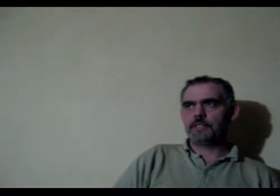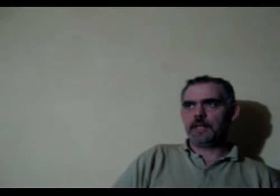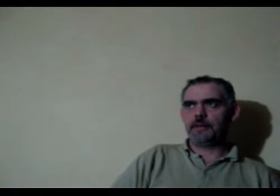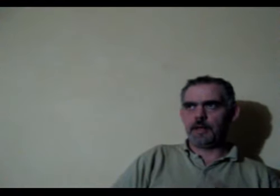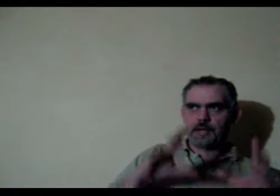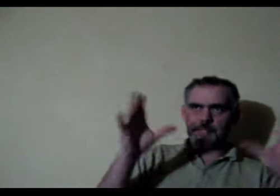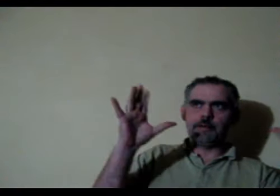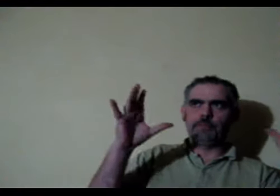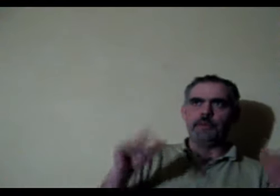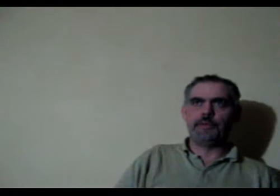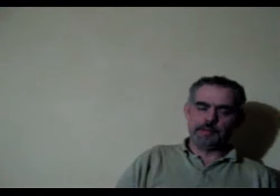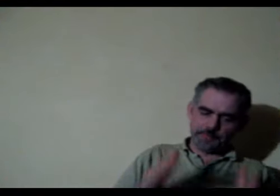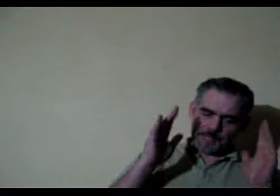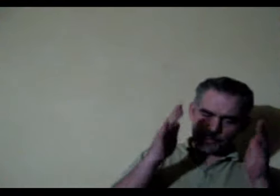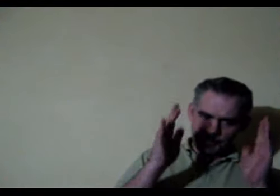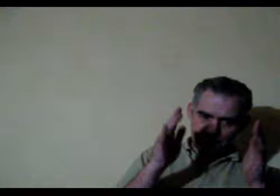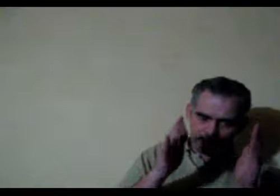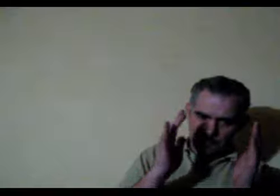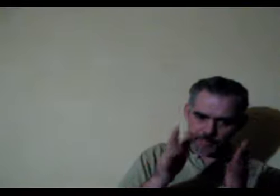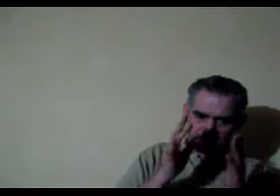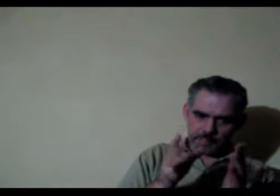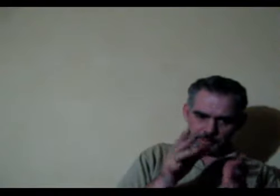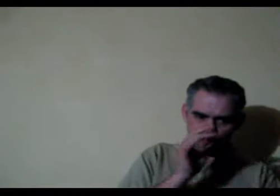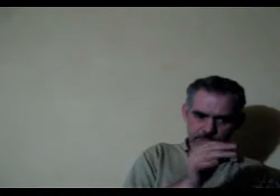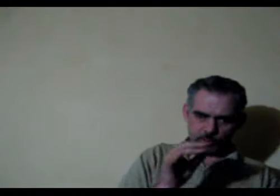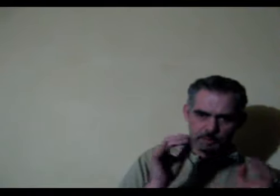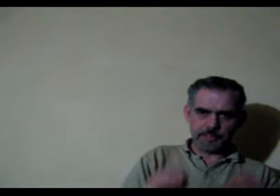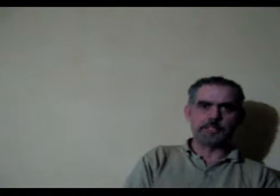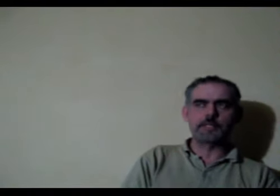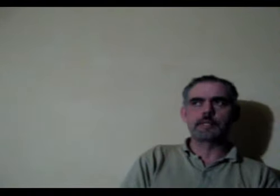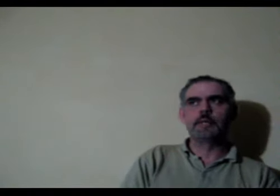um... to get an idea of what they're thinking then you can probably break down into the smaller pieces